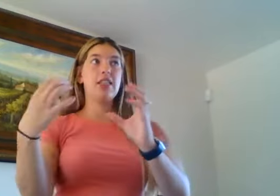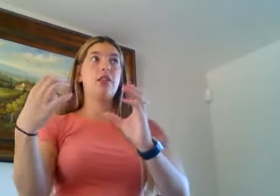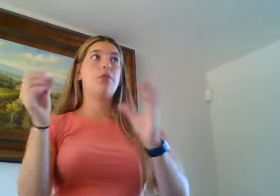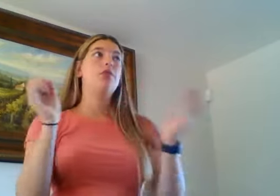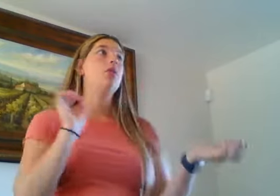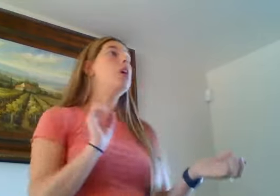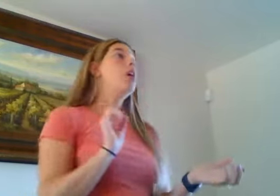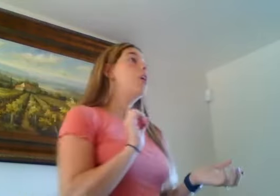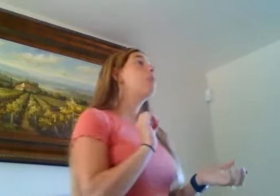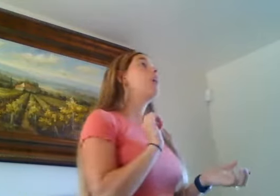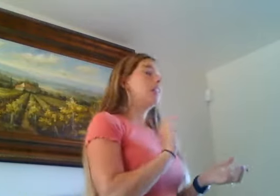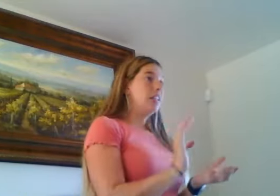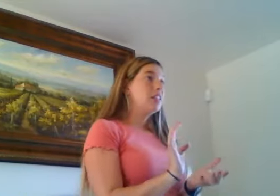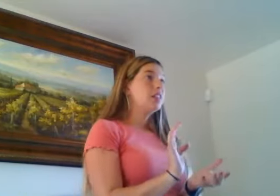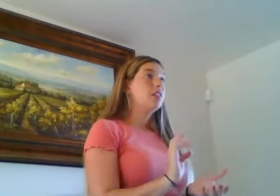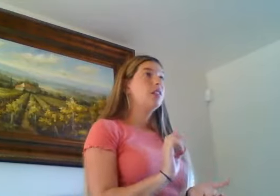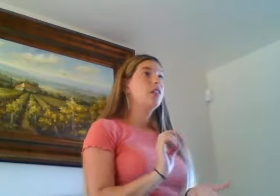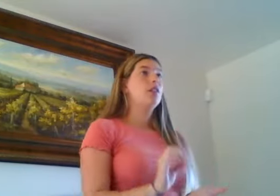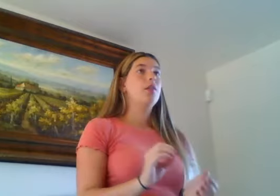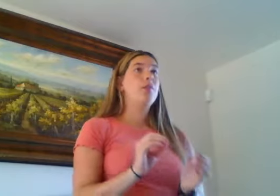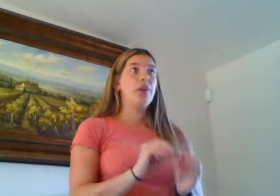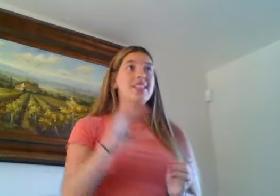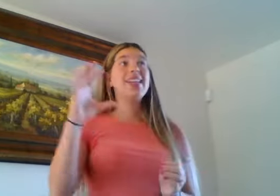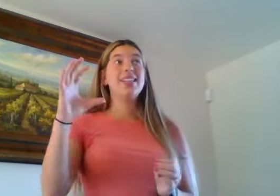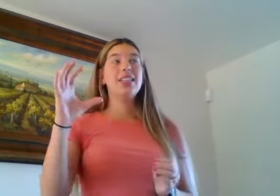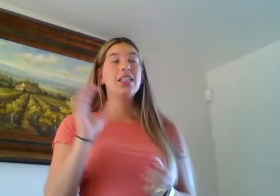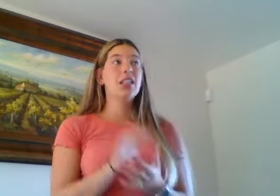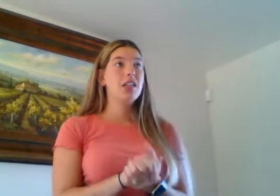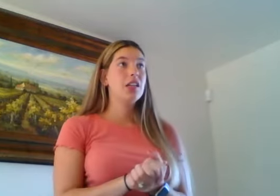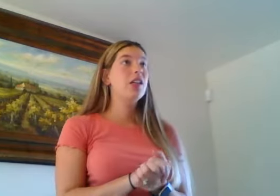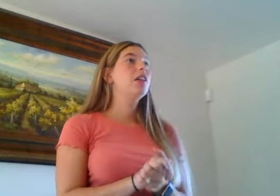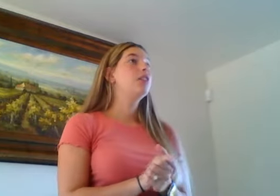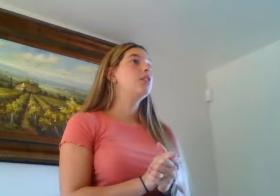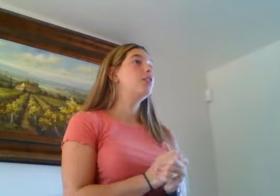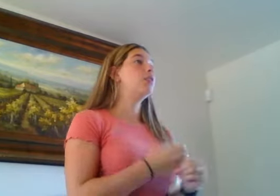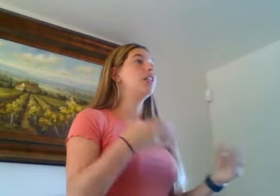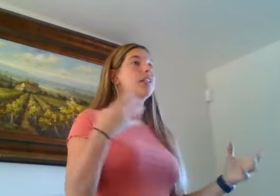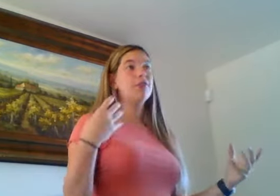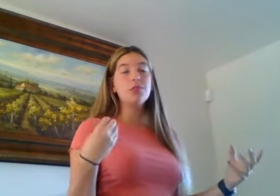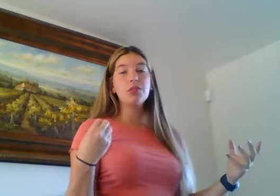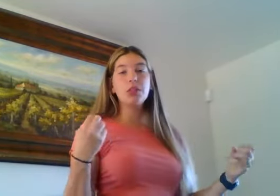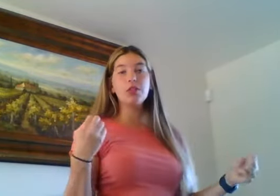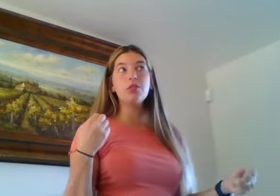syllable. So present or present. Do you see the difference between the two?